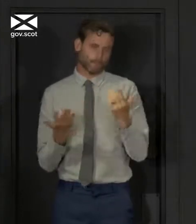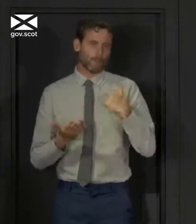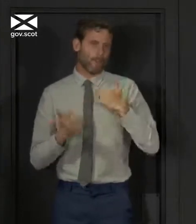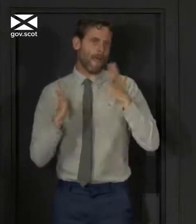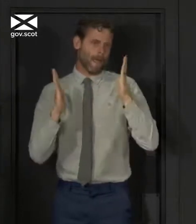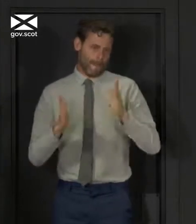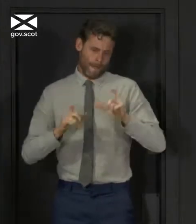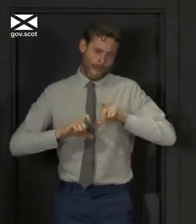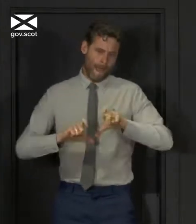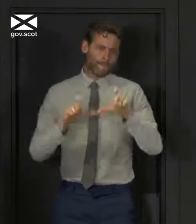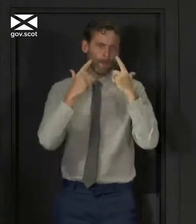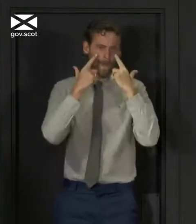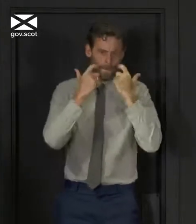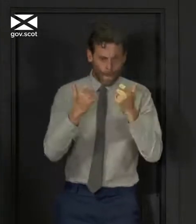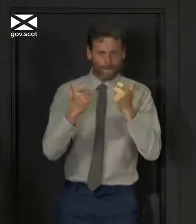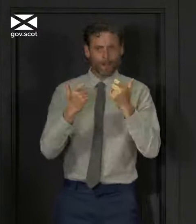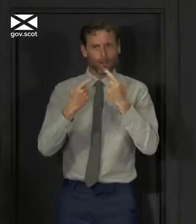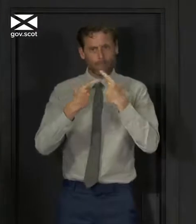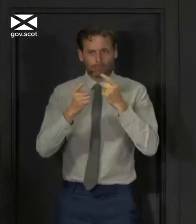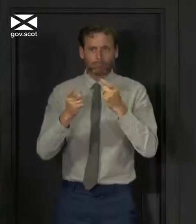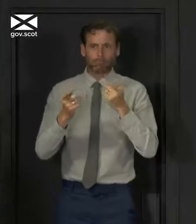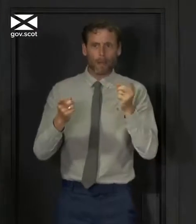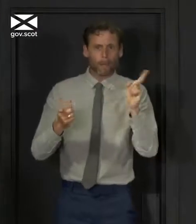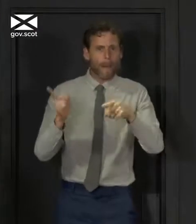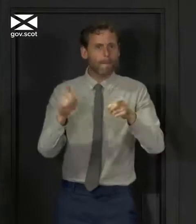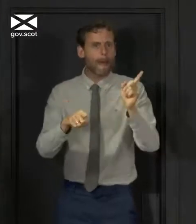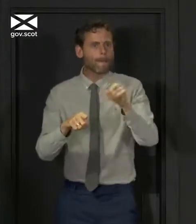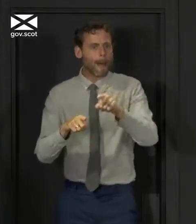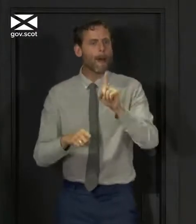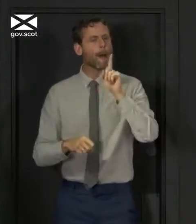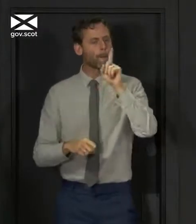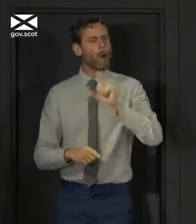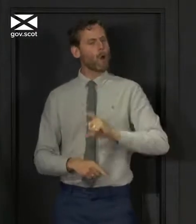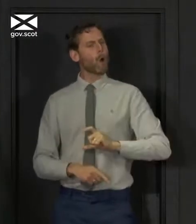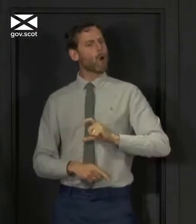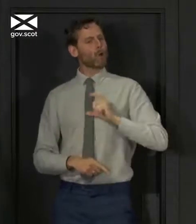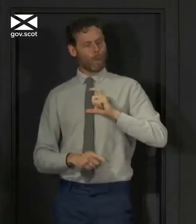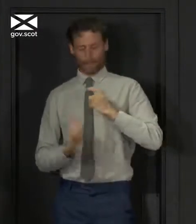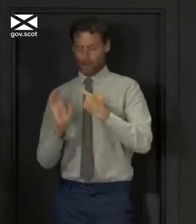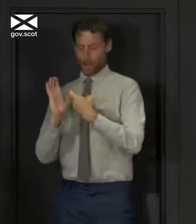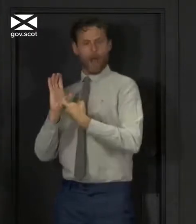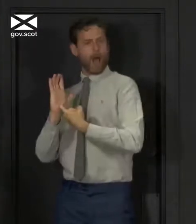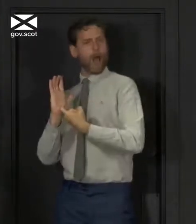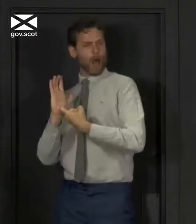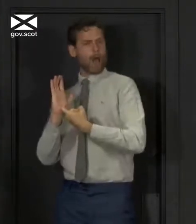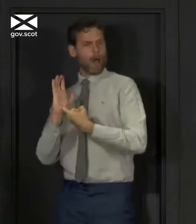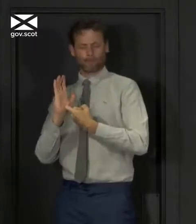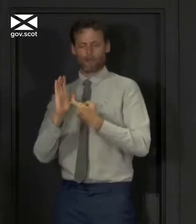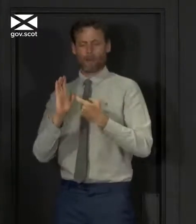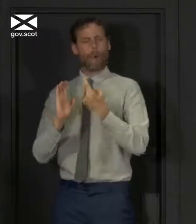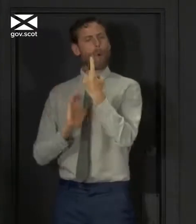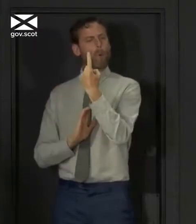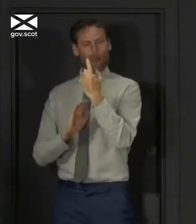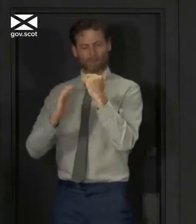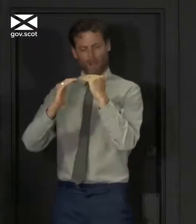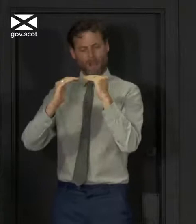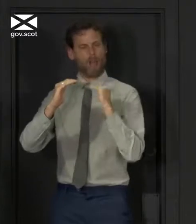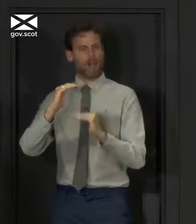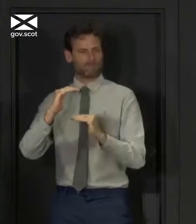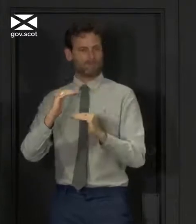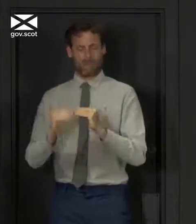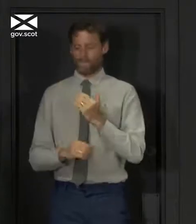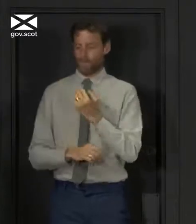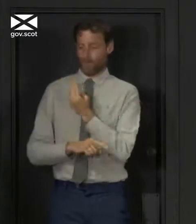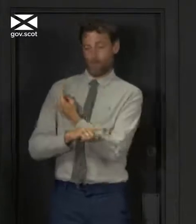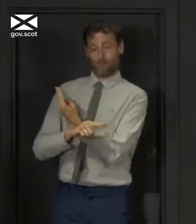caution. However, we have now reasonable confidence that the R number has been below 1 for a period of more